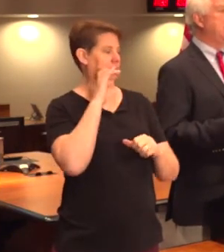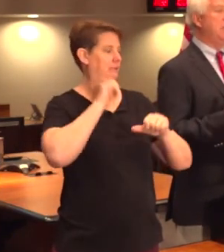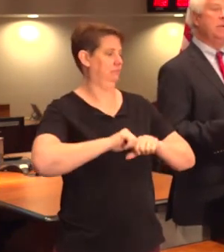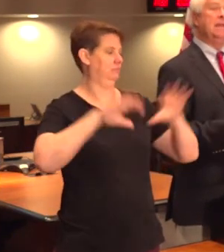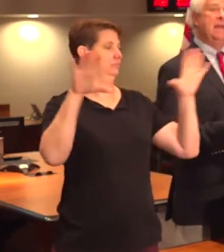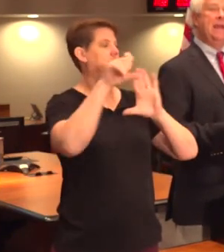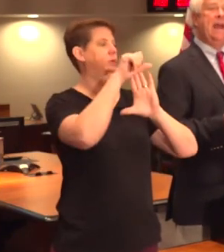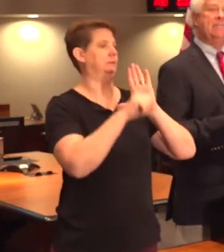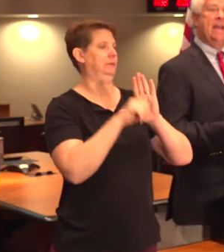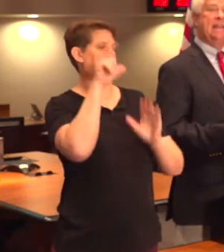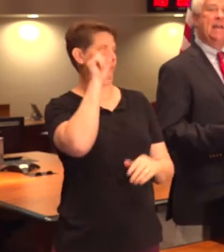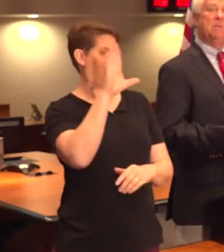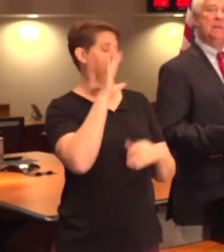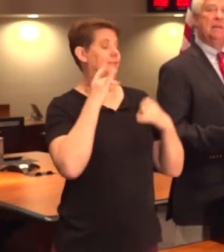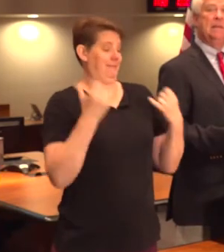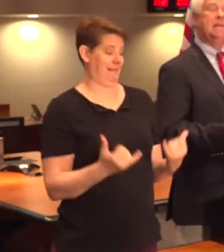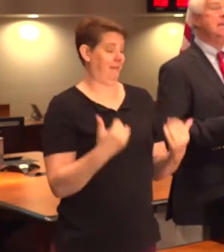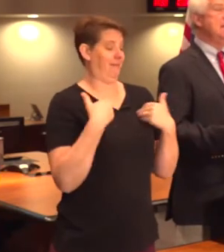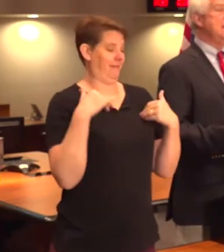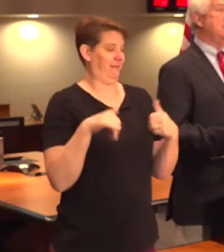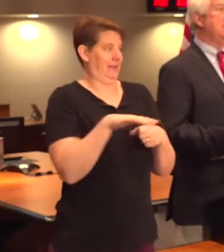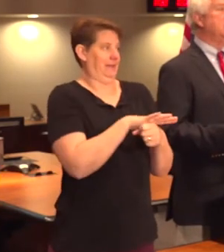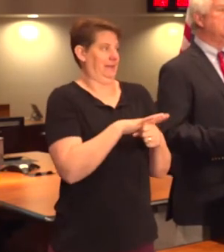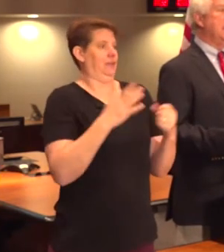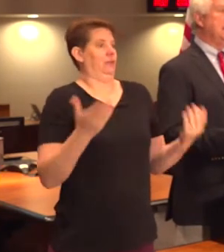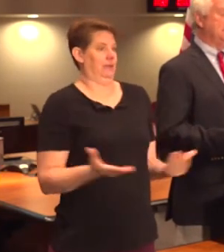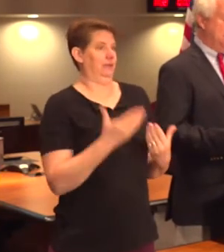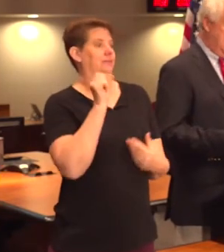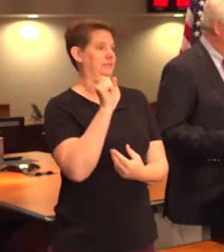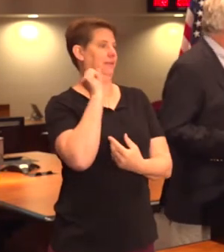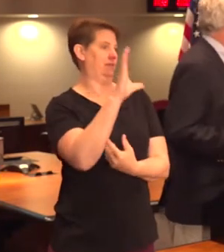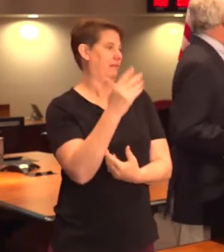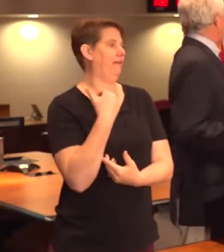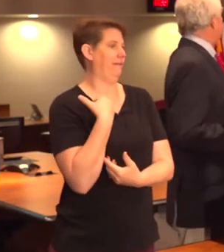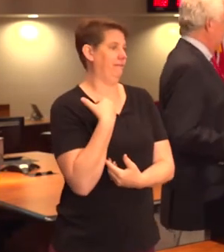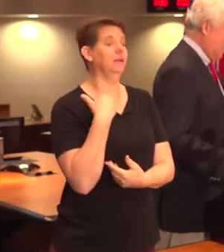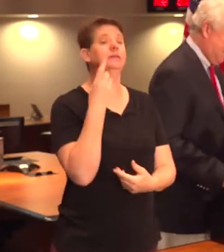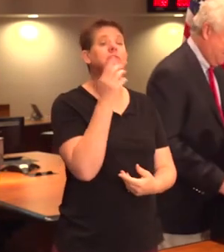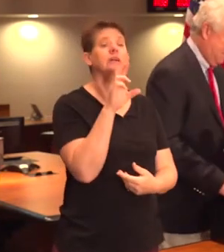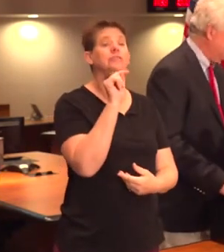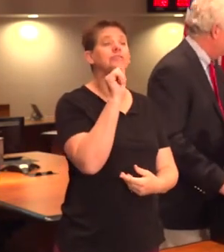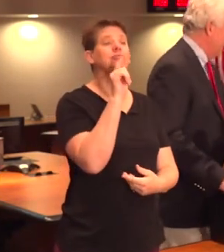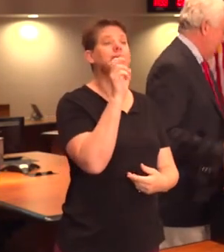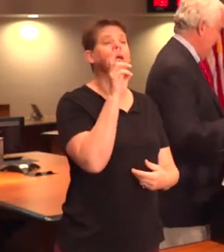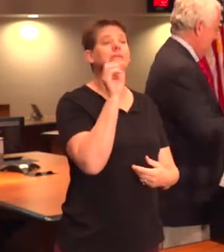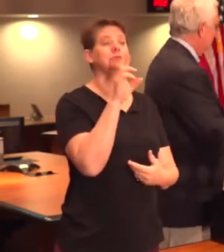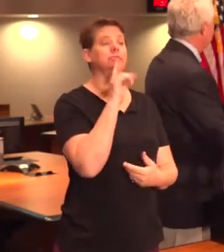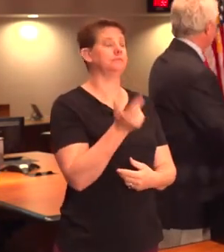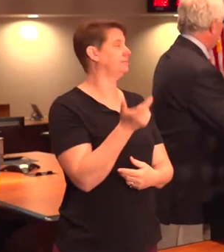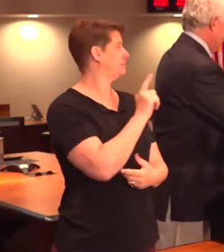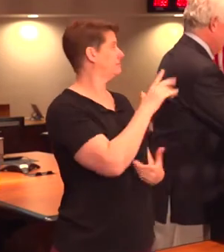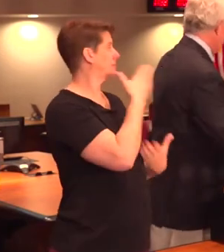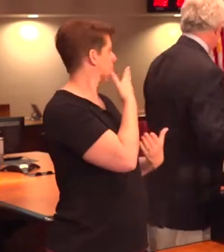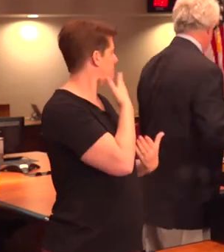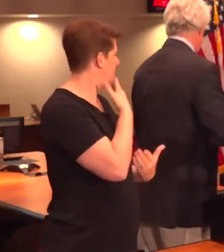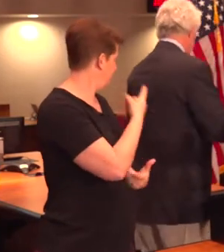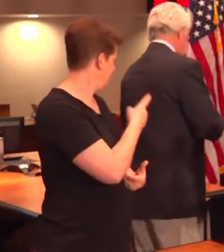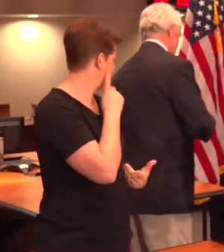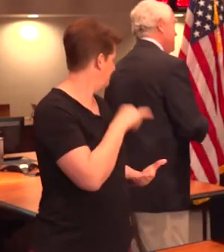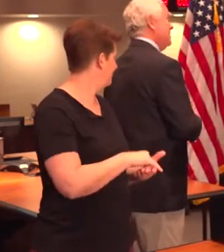labs. And we, again, have that capability here in the state. Dr. Traxler. And thank you.